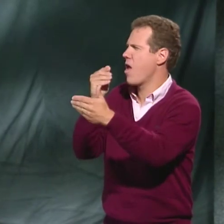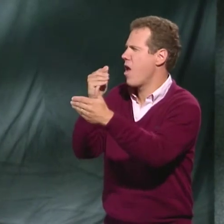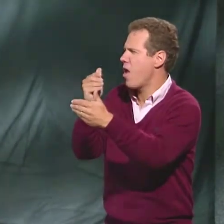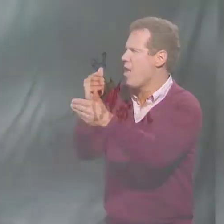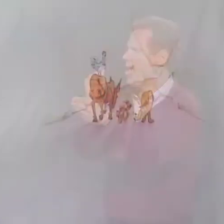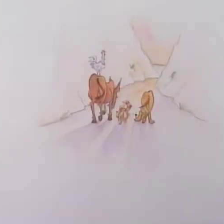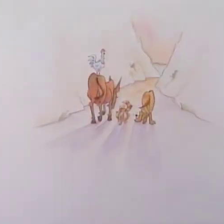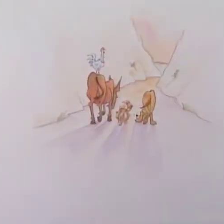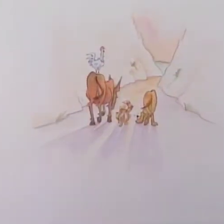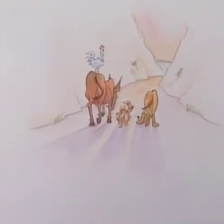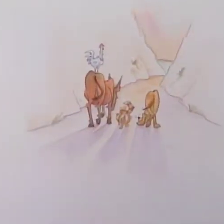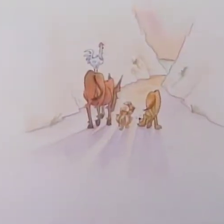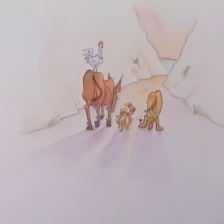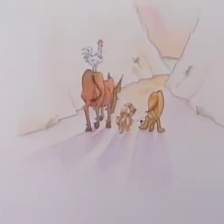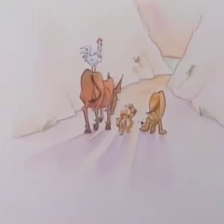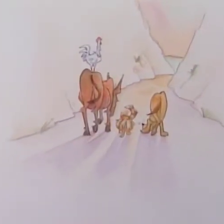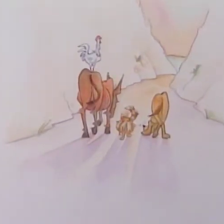As they got closer and closer to Bremen,